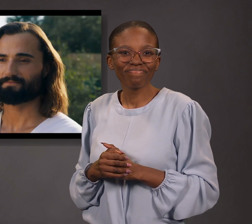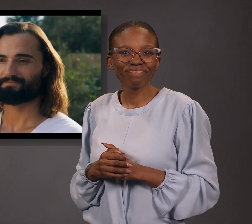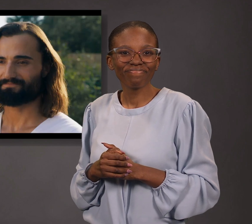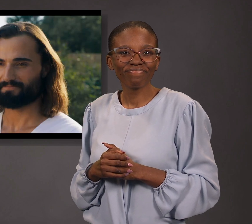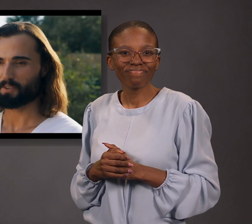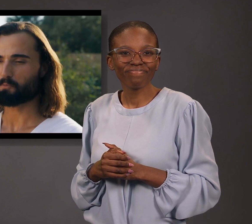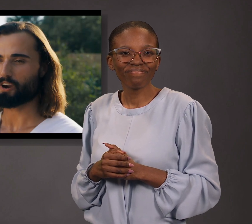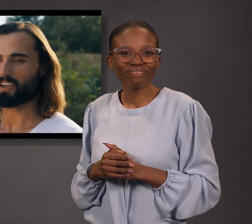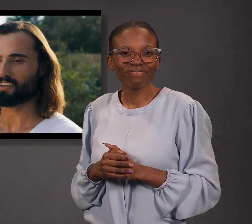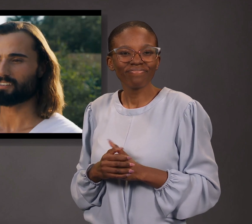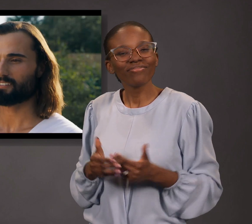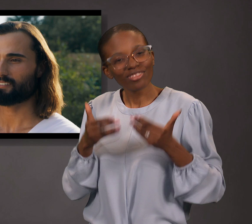Pray.